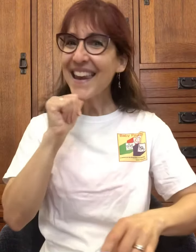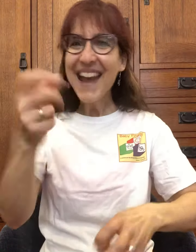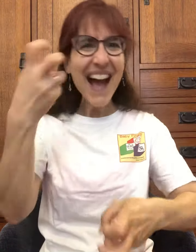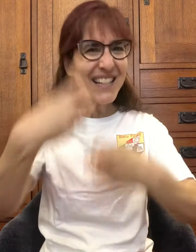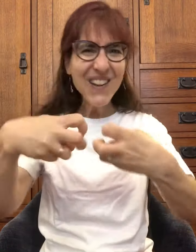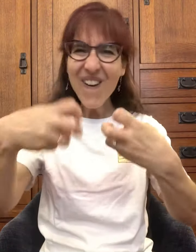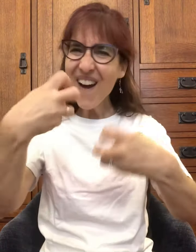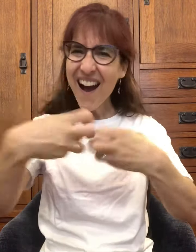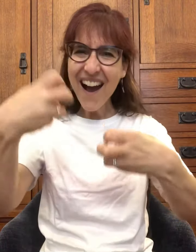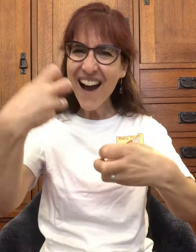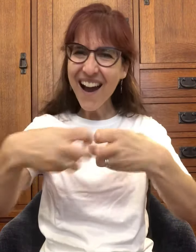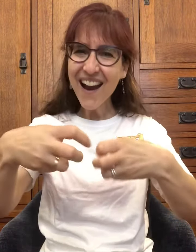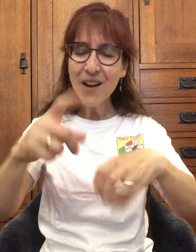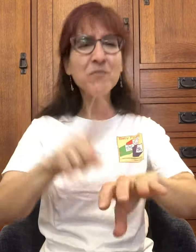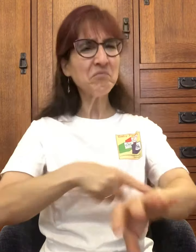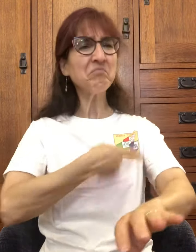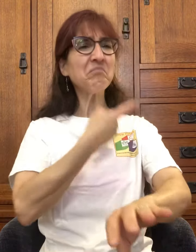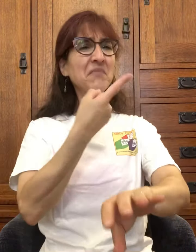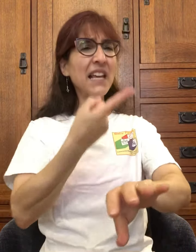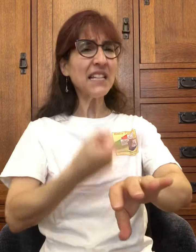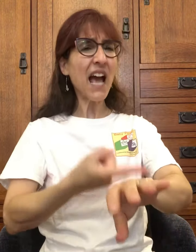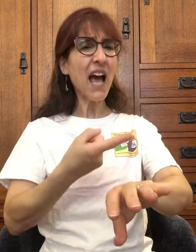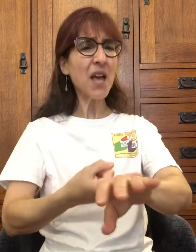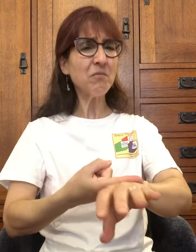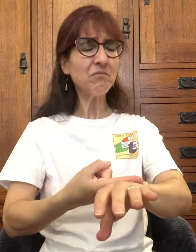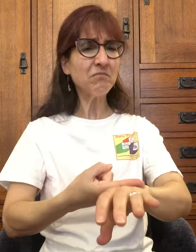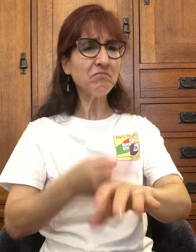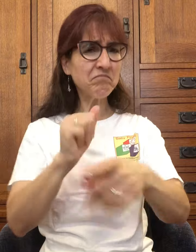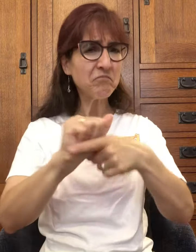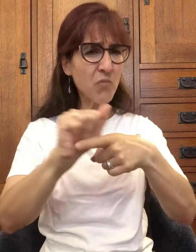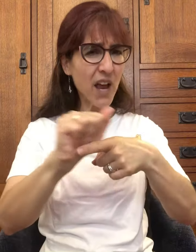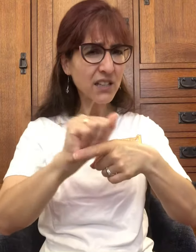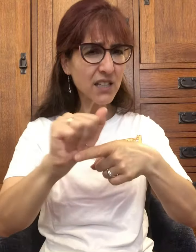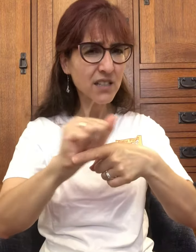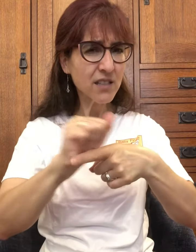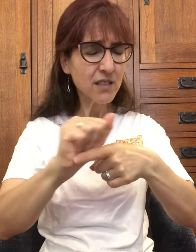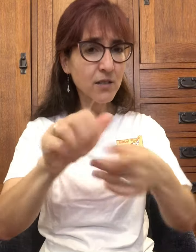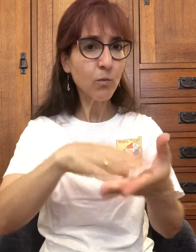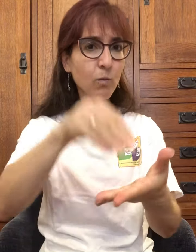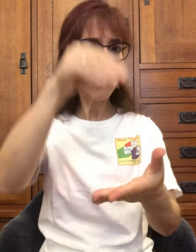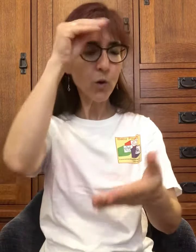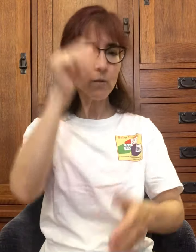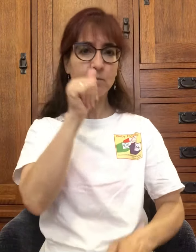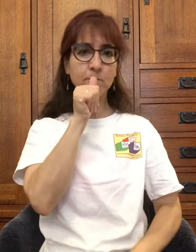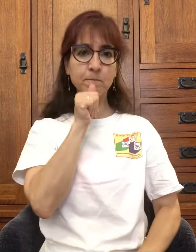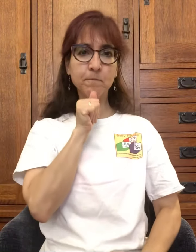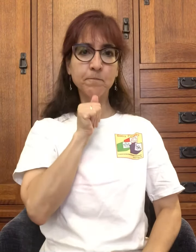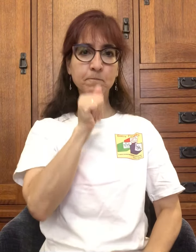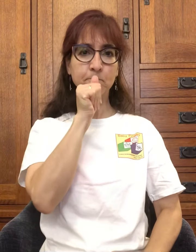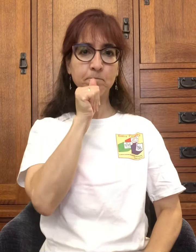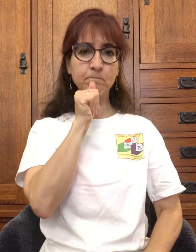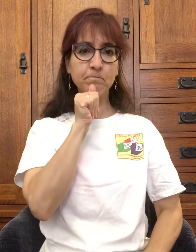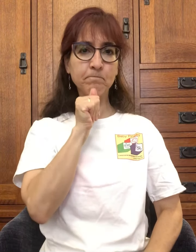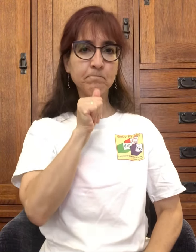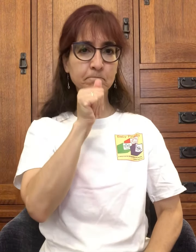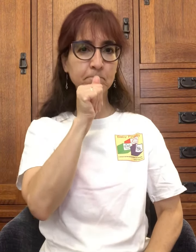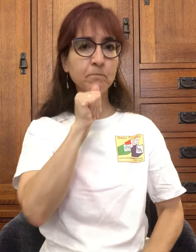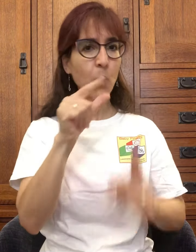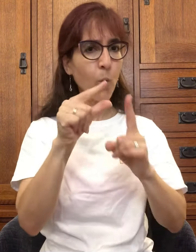hard, but it still takes time. I know I must learn to be patient. The words